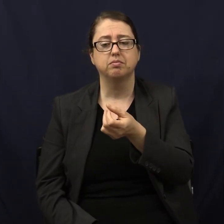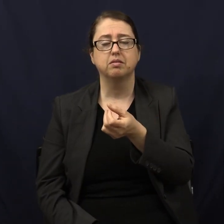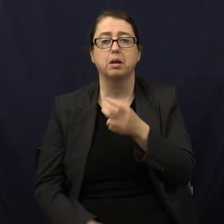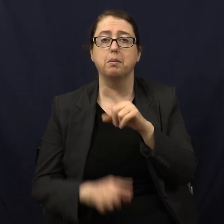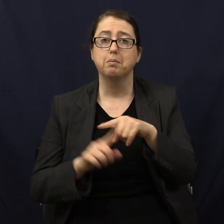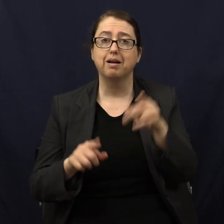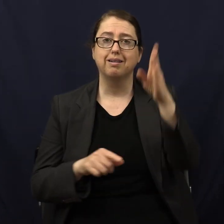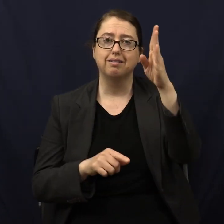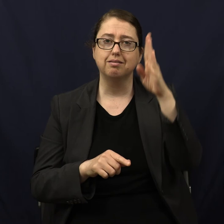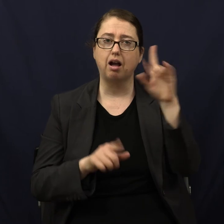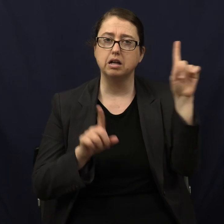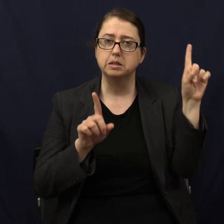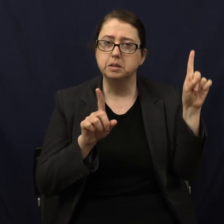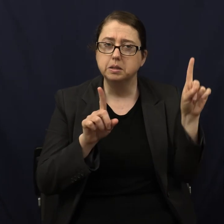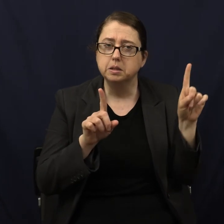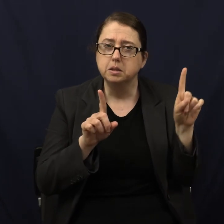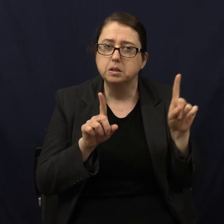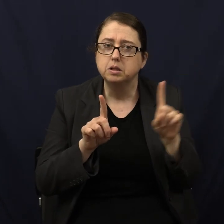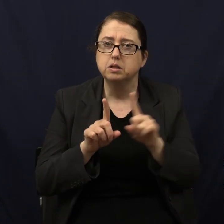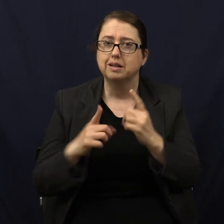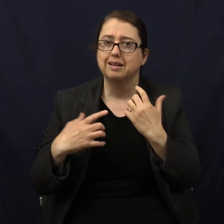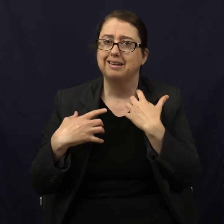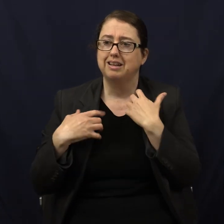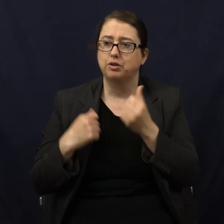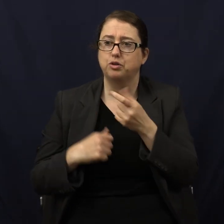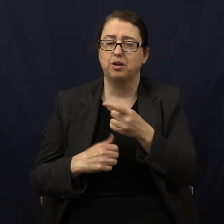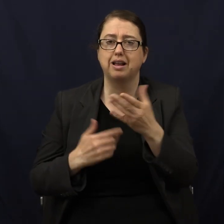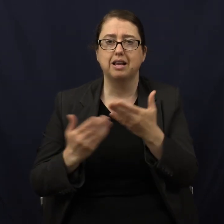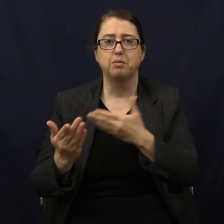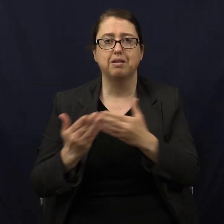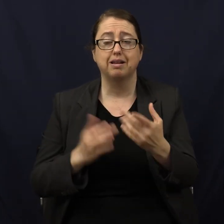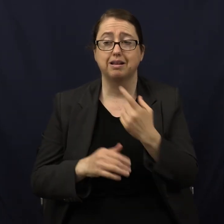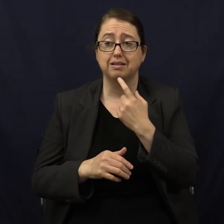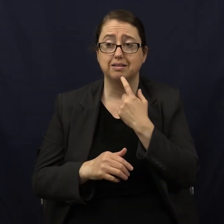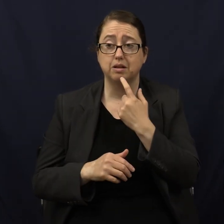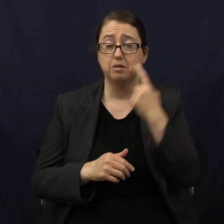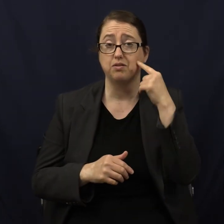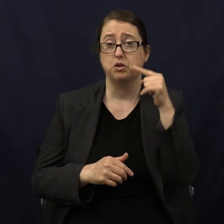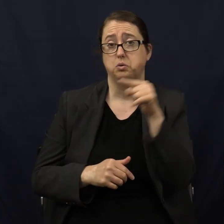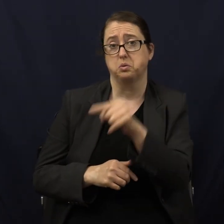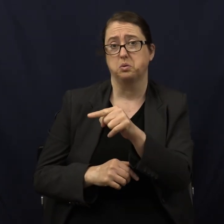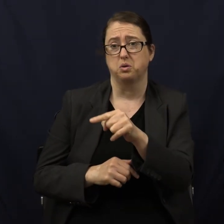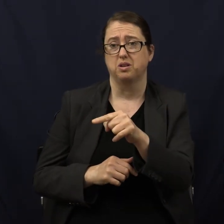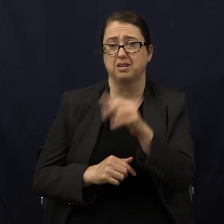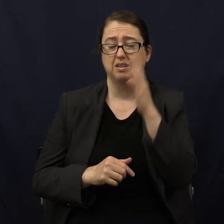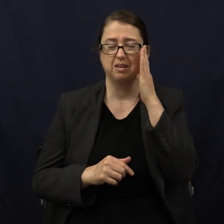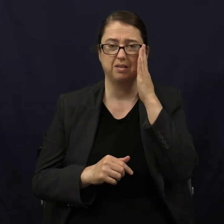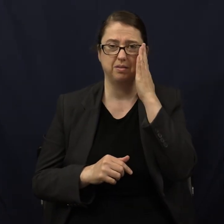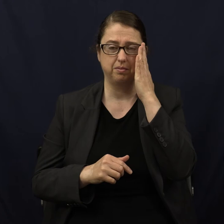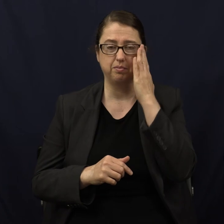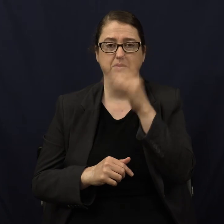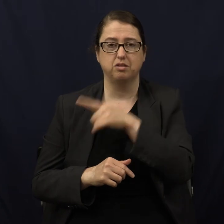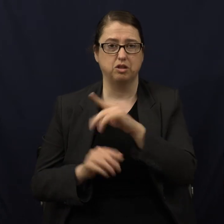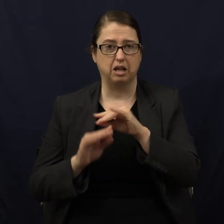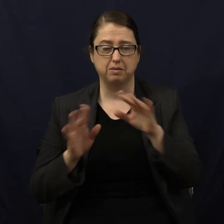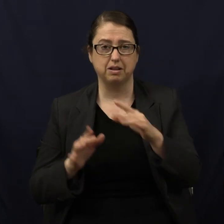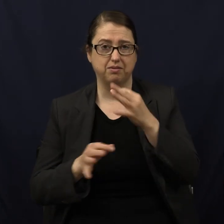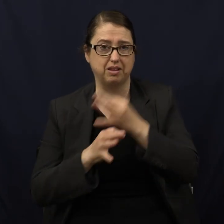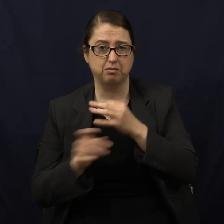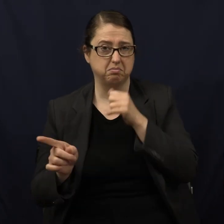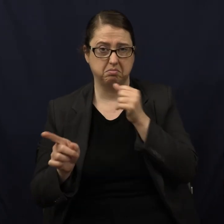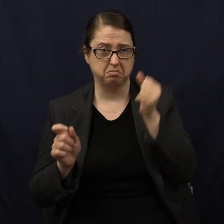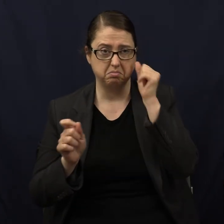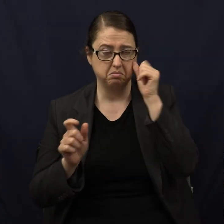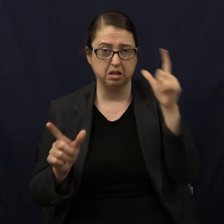And yet Jehovah drew near and healed her anyway. And I said, well, it was for her. You know what mean? Because she obviously had faith. She wasn't surprised.